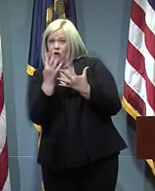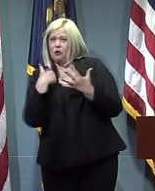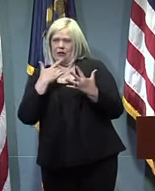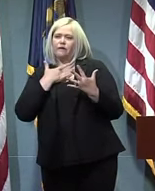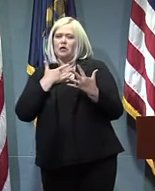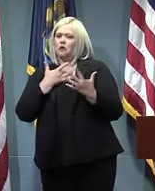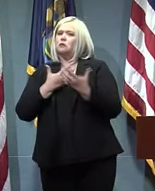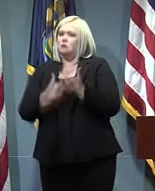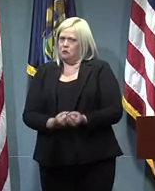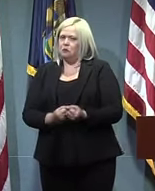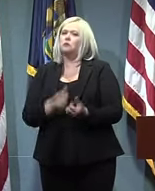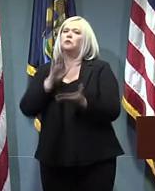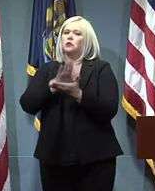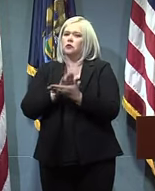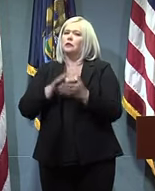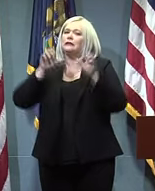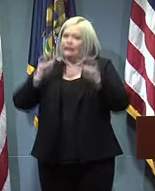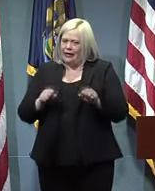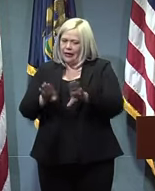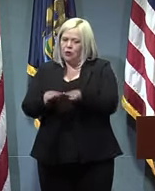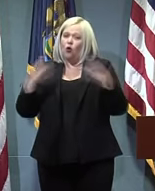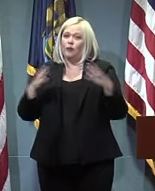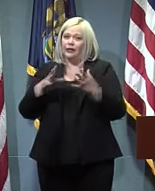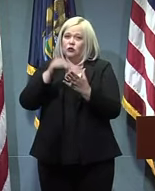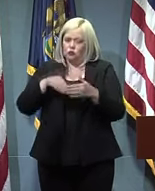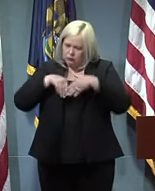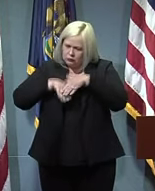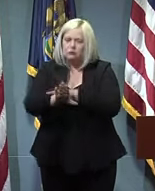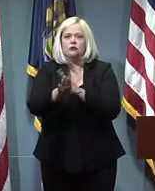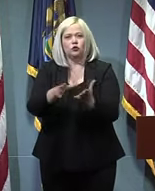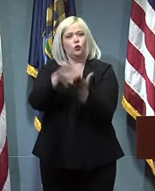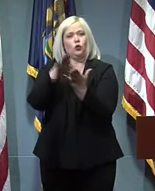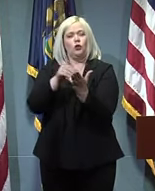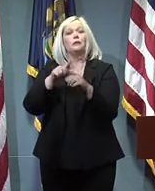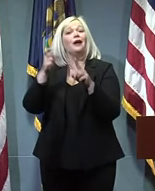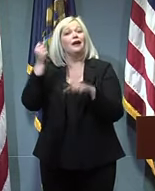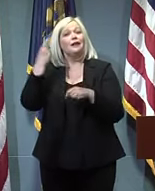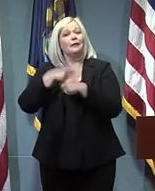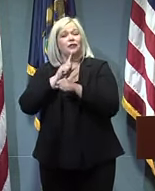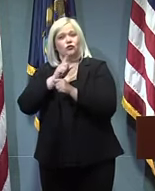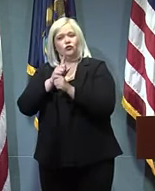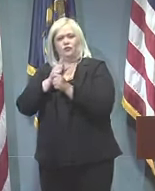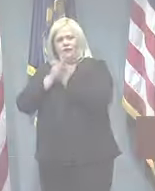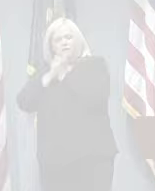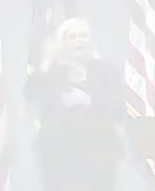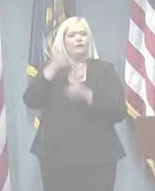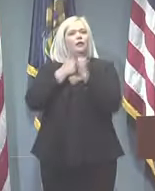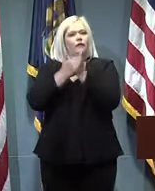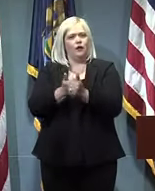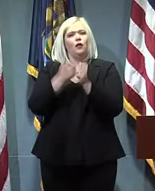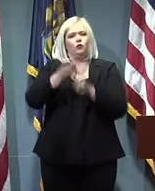schools will be able to conduct in-person instruction while also complying with strict safety measures.